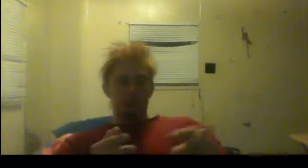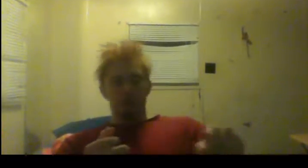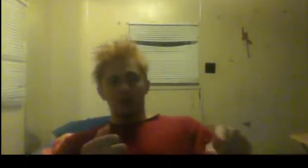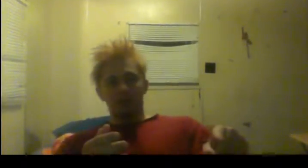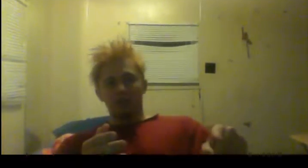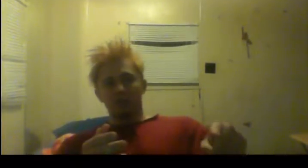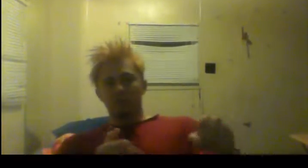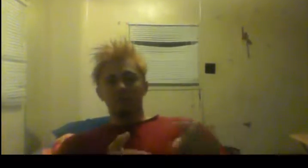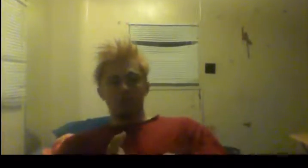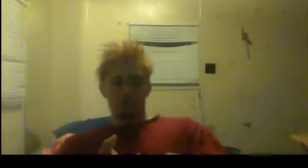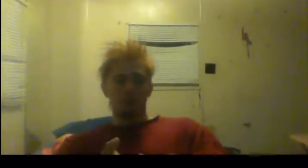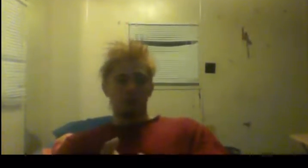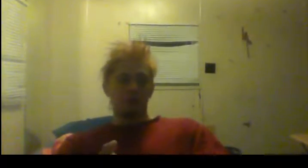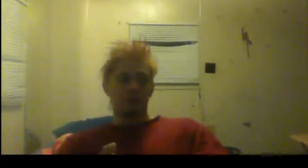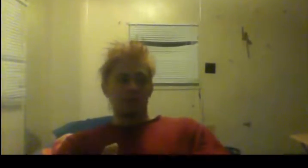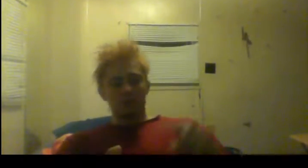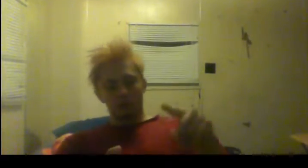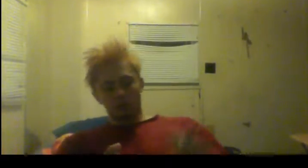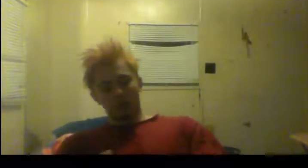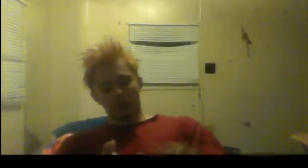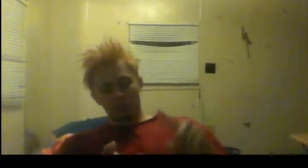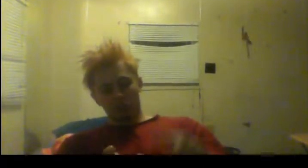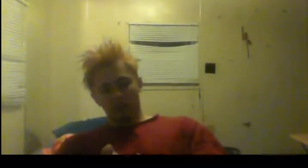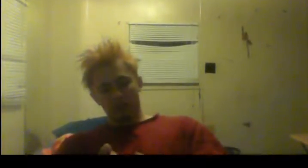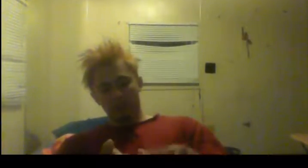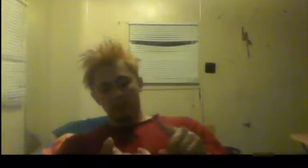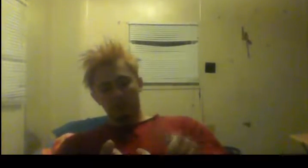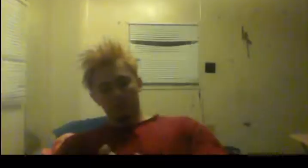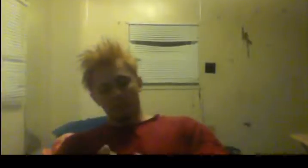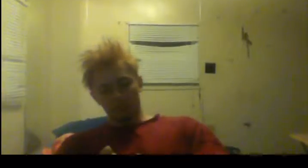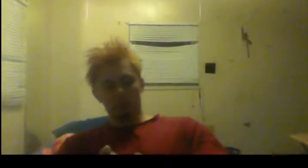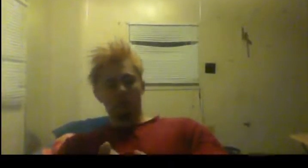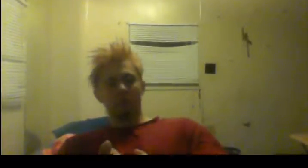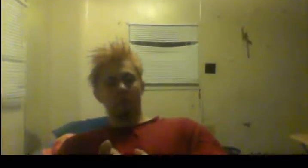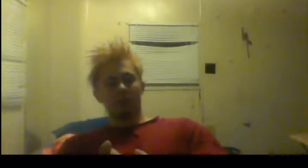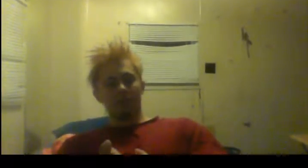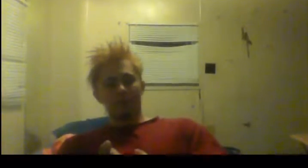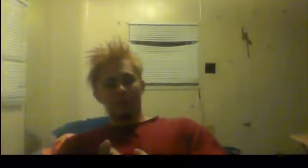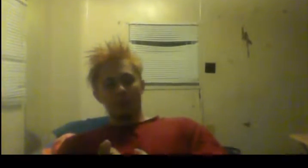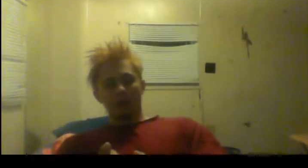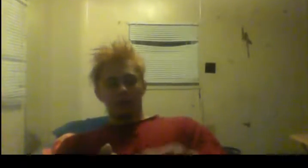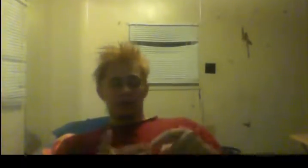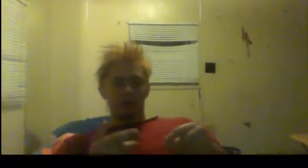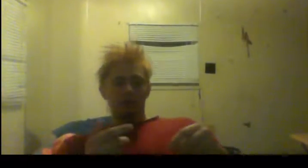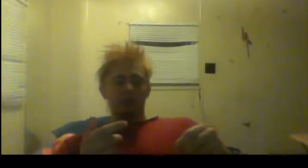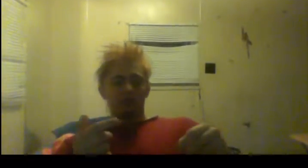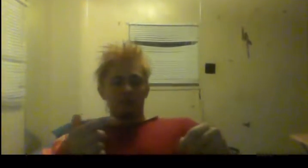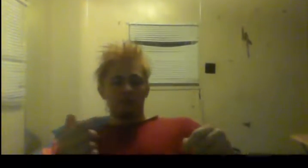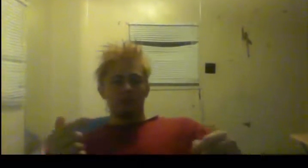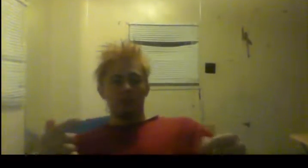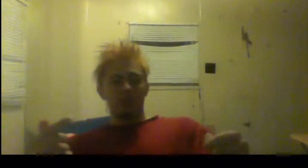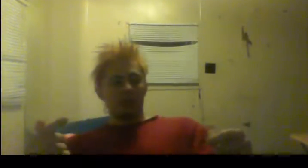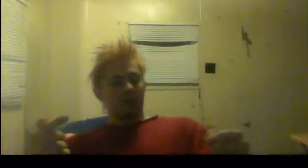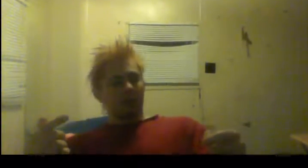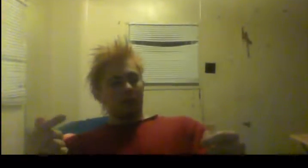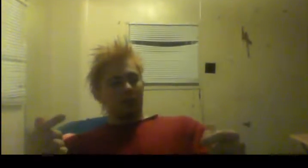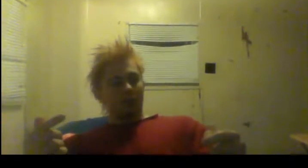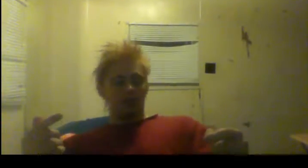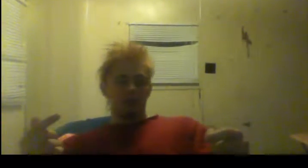translates to muscle growth. Soreness translates to muscle growth. There's a difference between, there's a